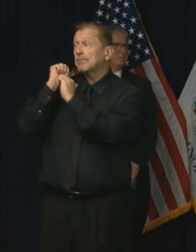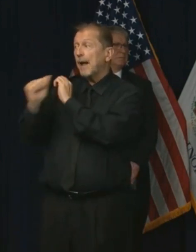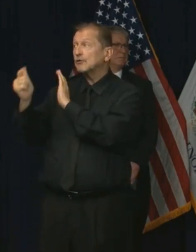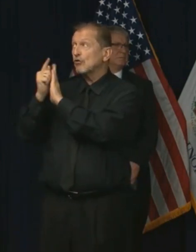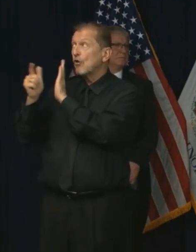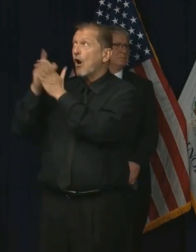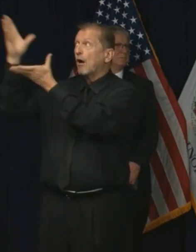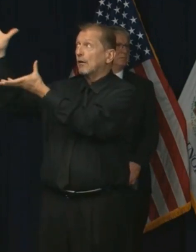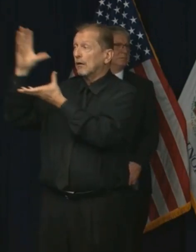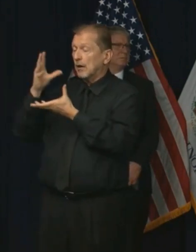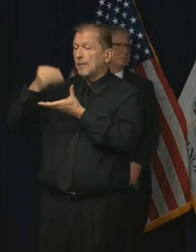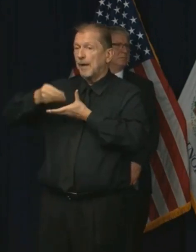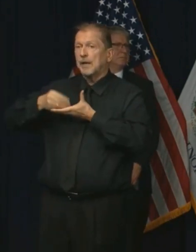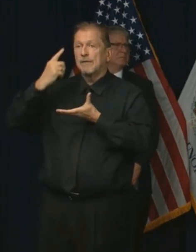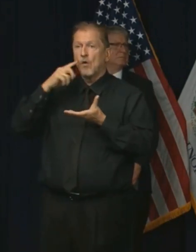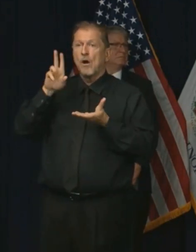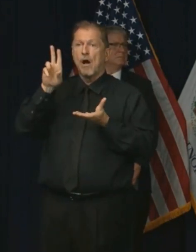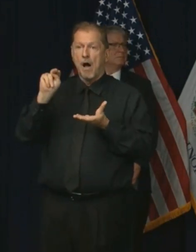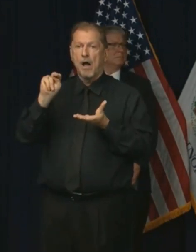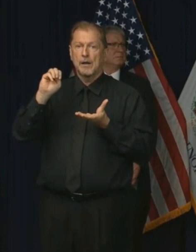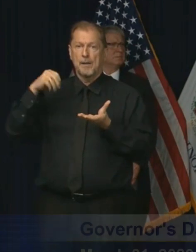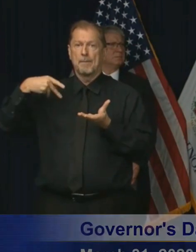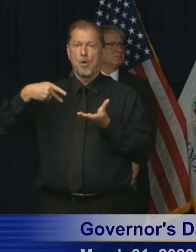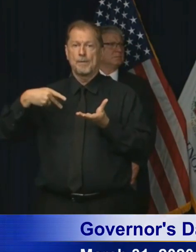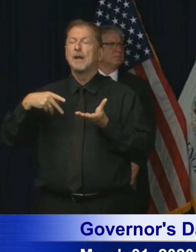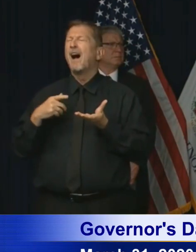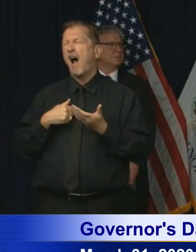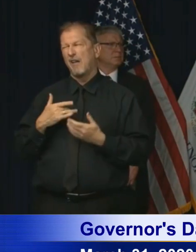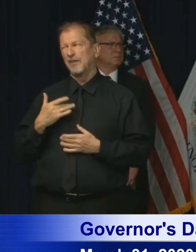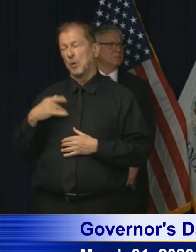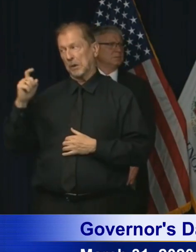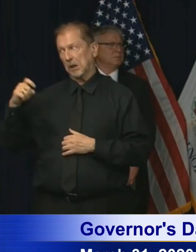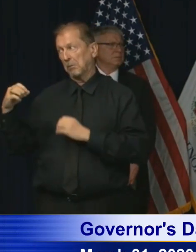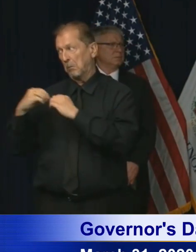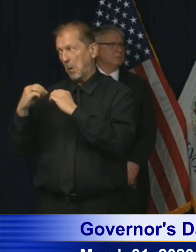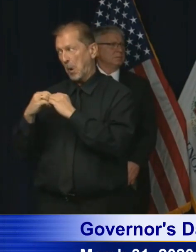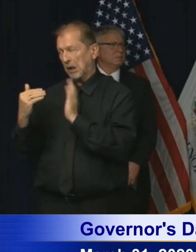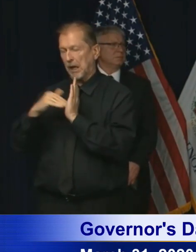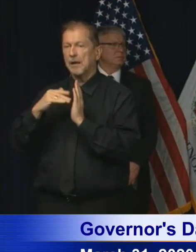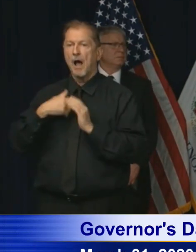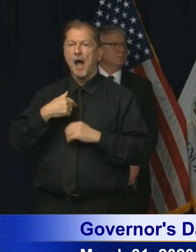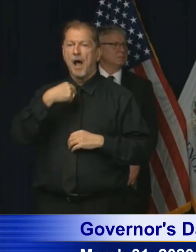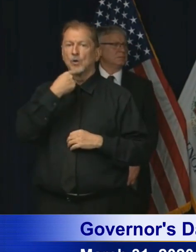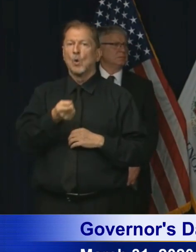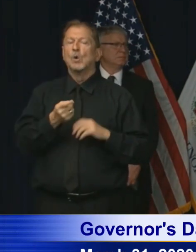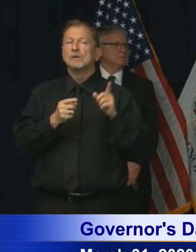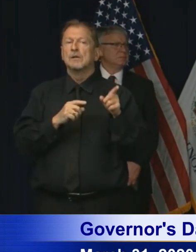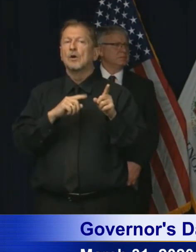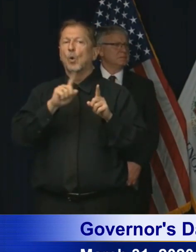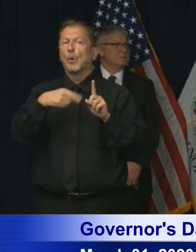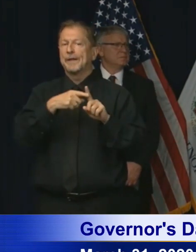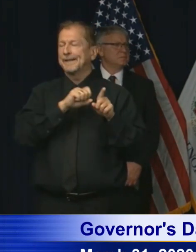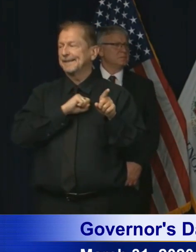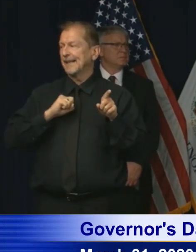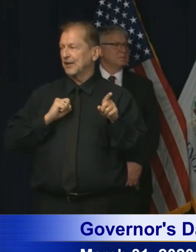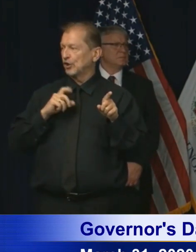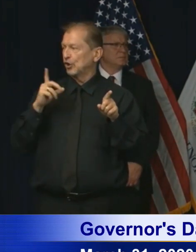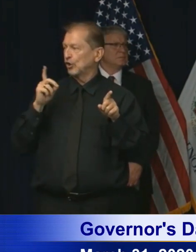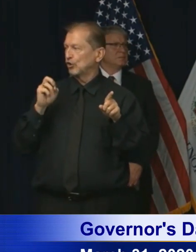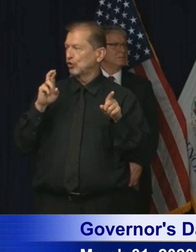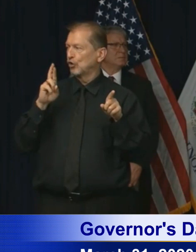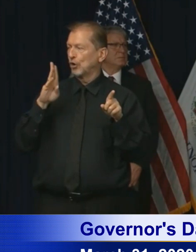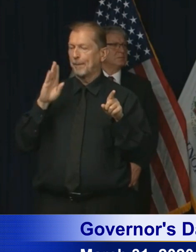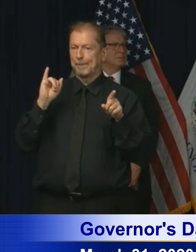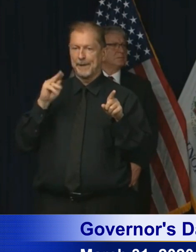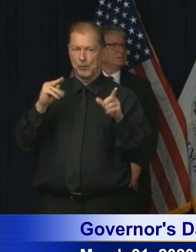funding. I believe we're going to need more. I mean, I think I said this at a press conference when Senator Durbin was here. We're going to have to